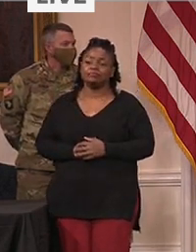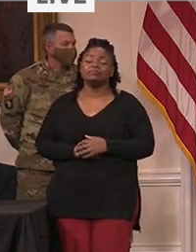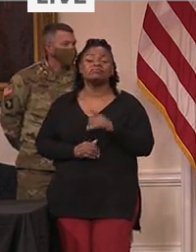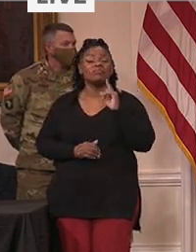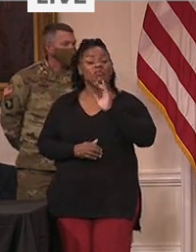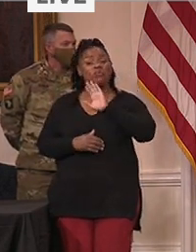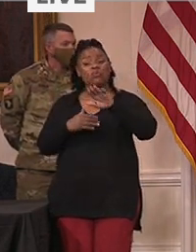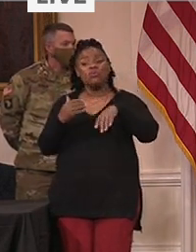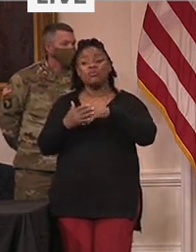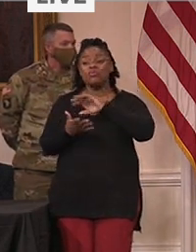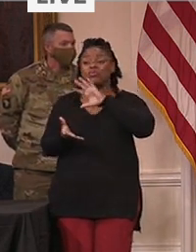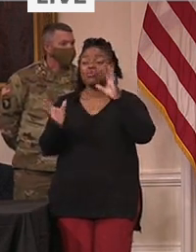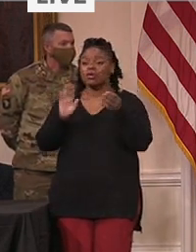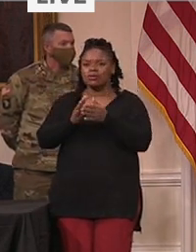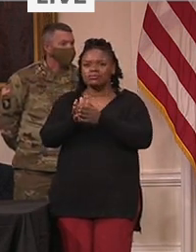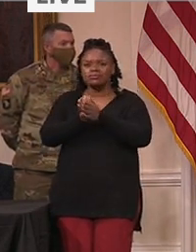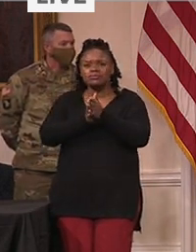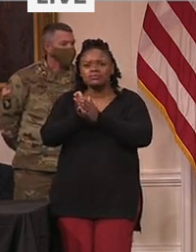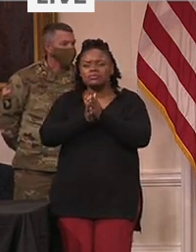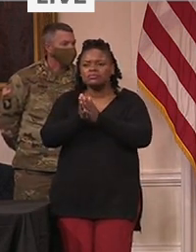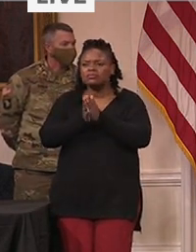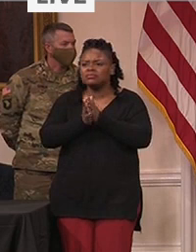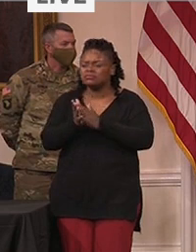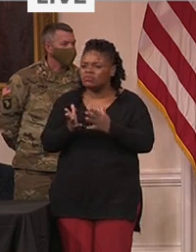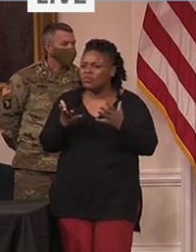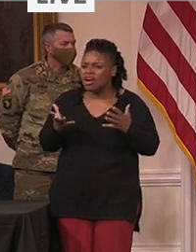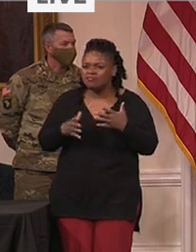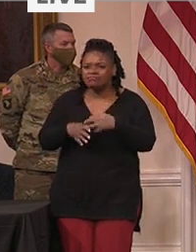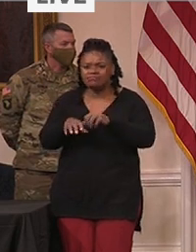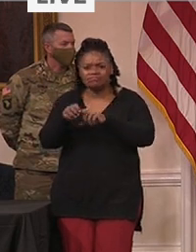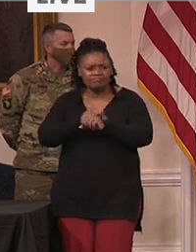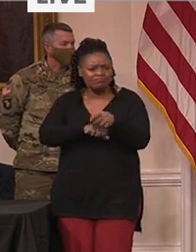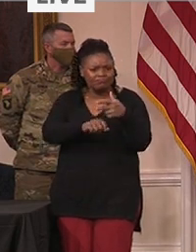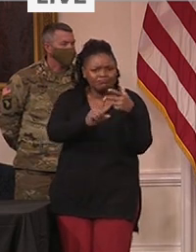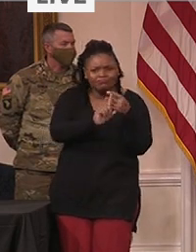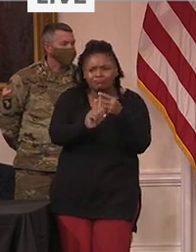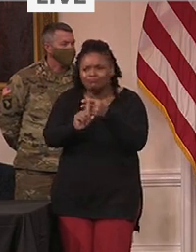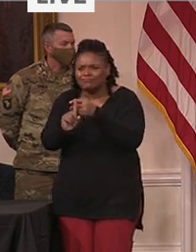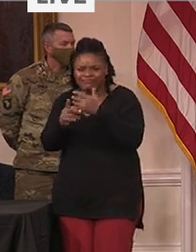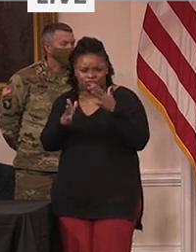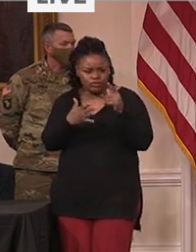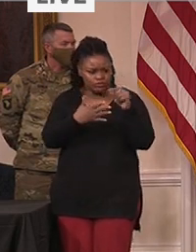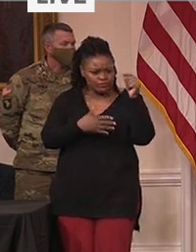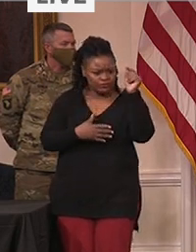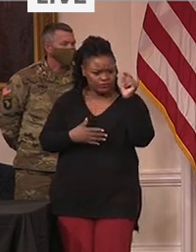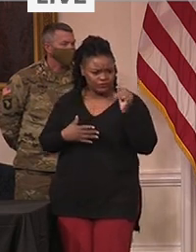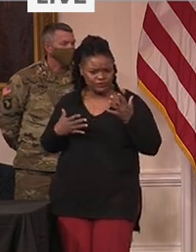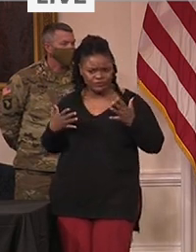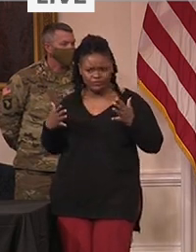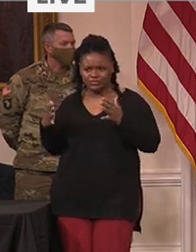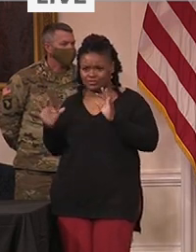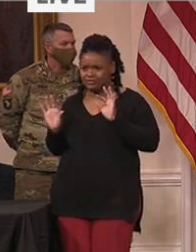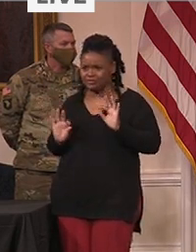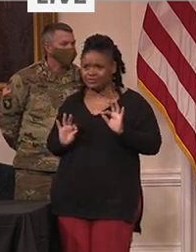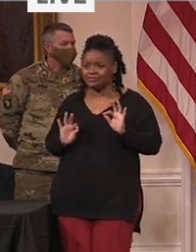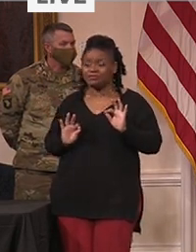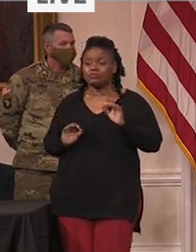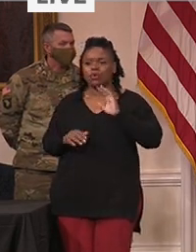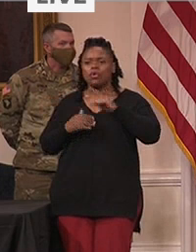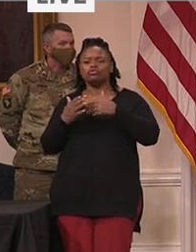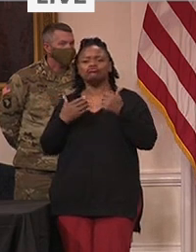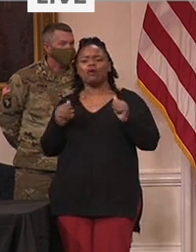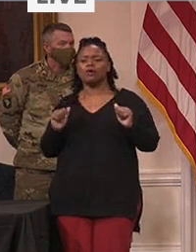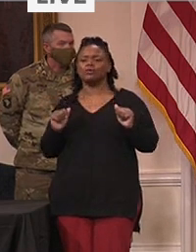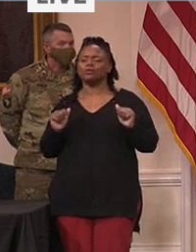a desire to get these vaccines into the arms of the people who need them as quickly as they possibly can.